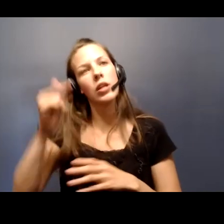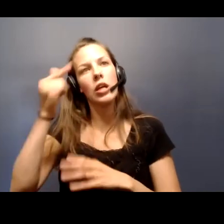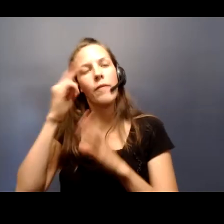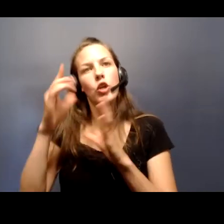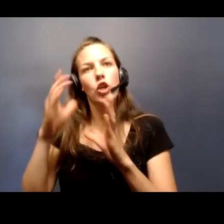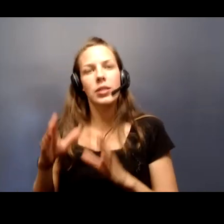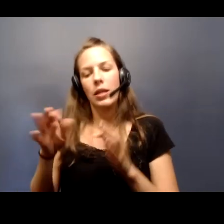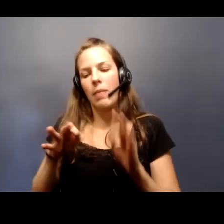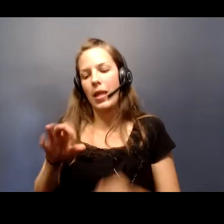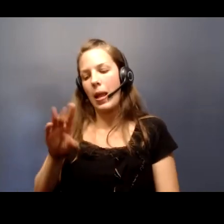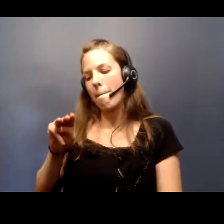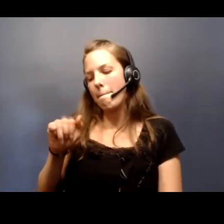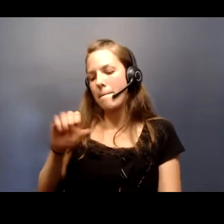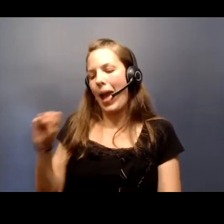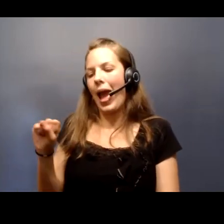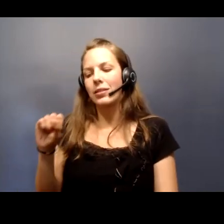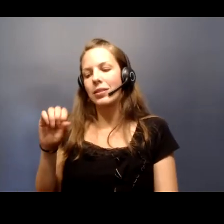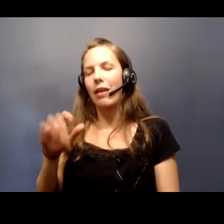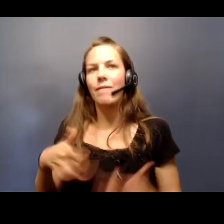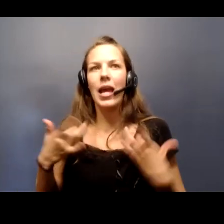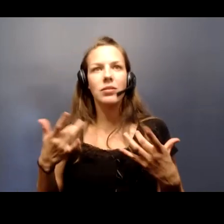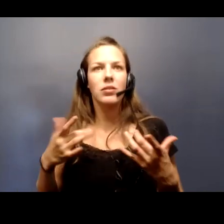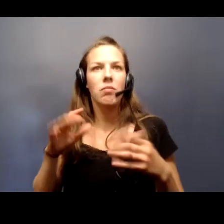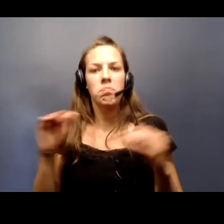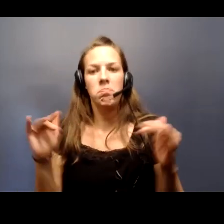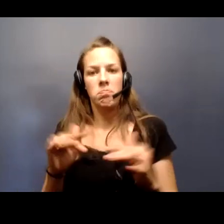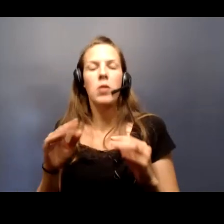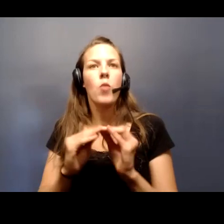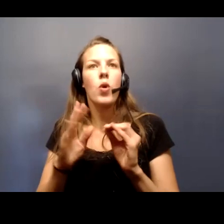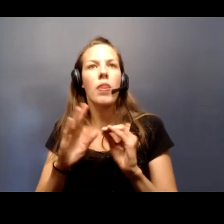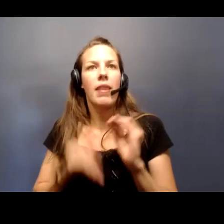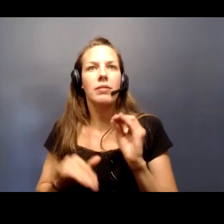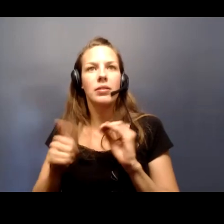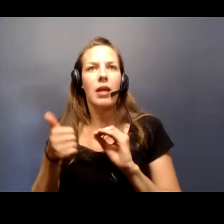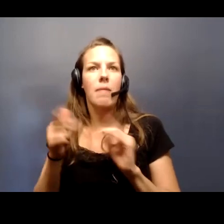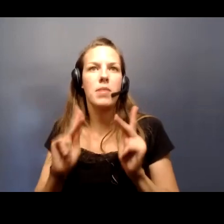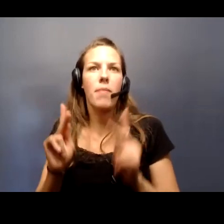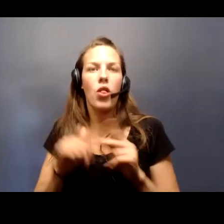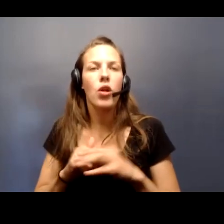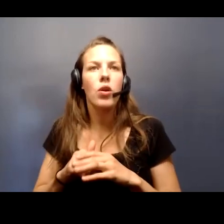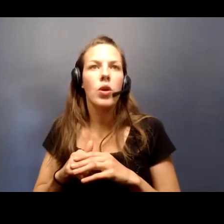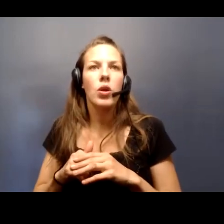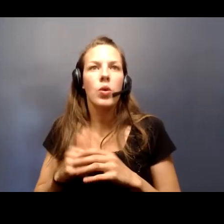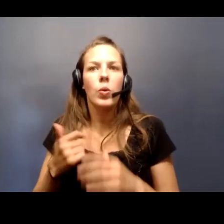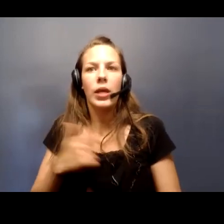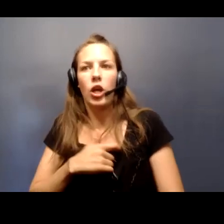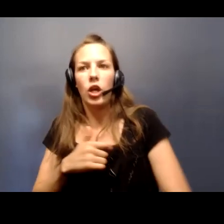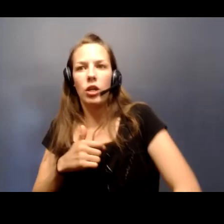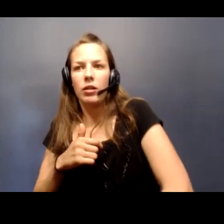events as more than 10 people. And so we're getting inquiries